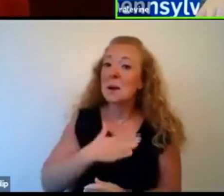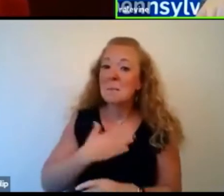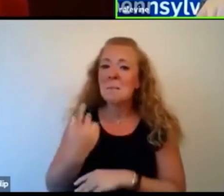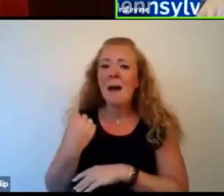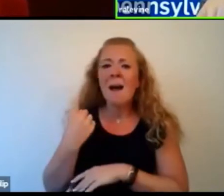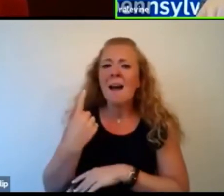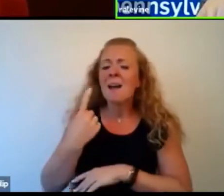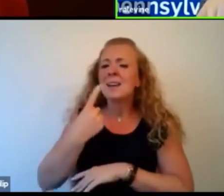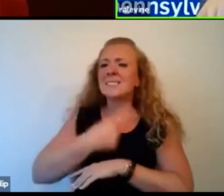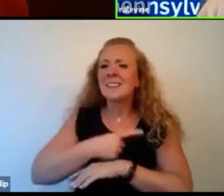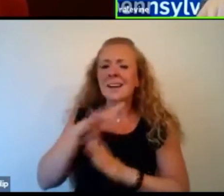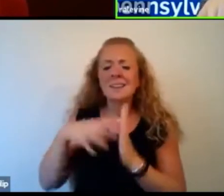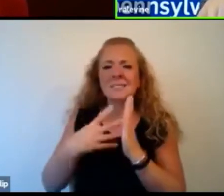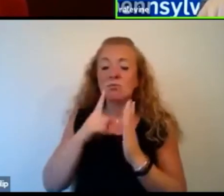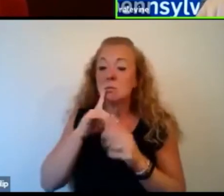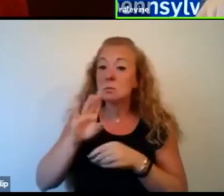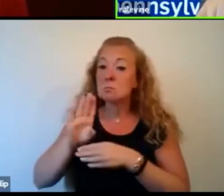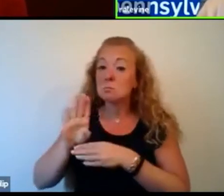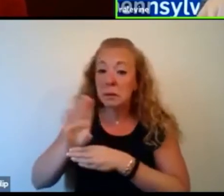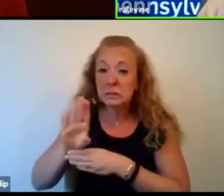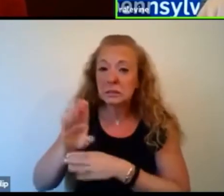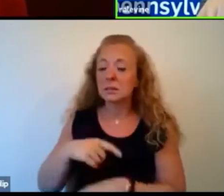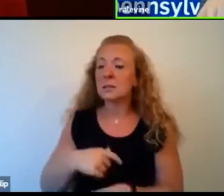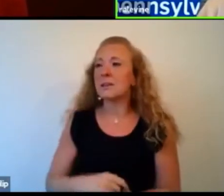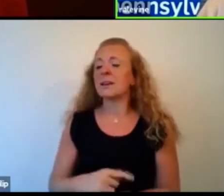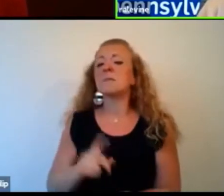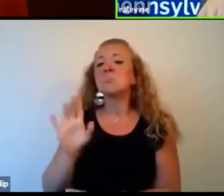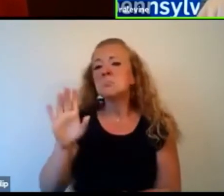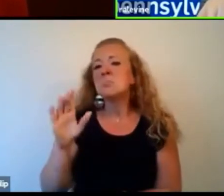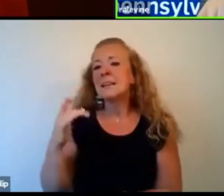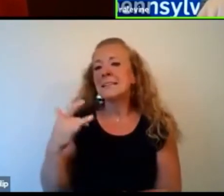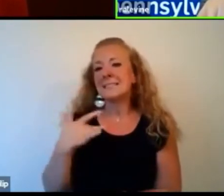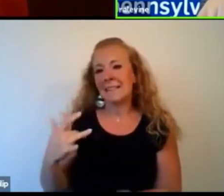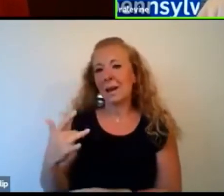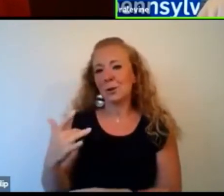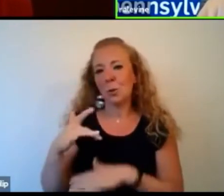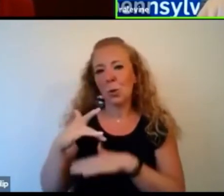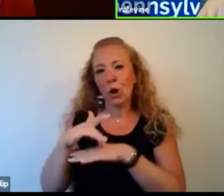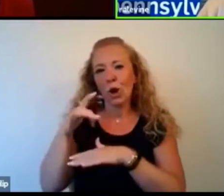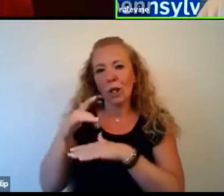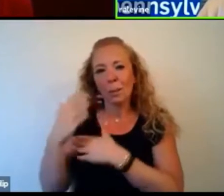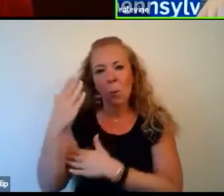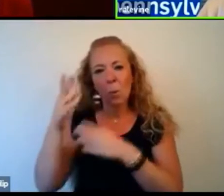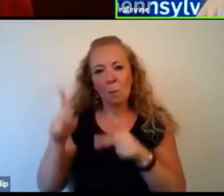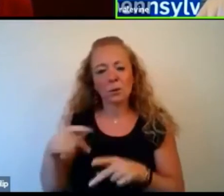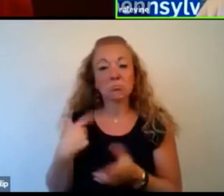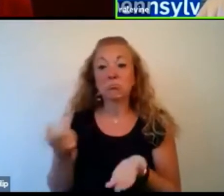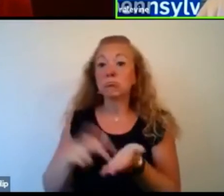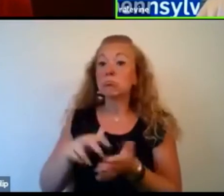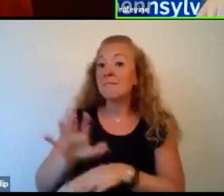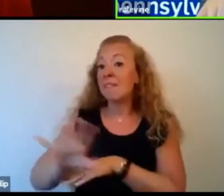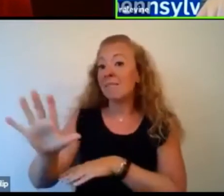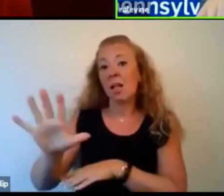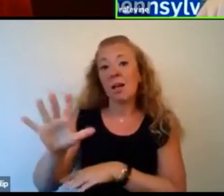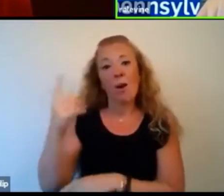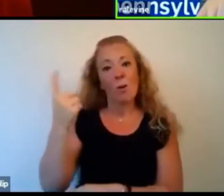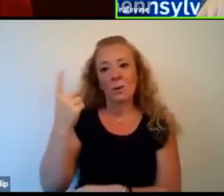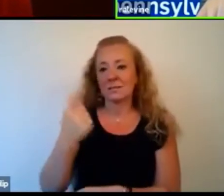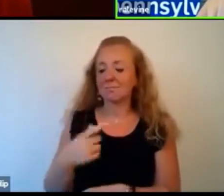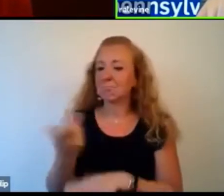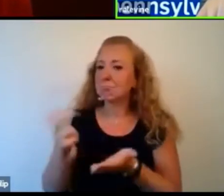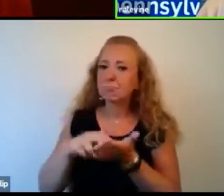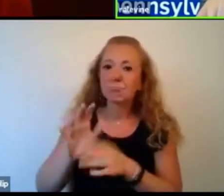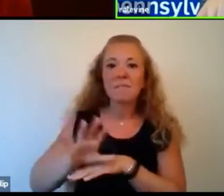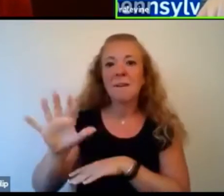quite busy. I have always been an early riser. So I'm up by five. And I am